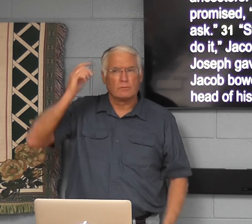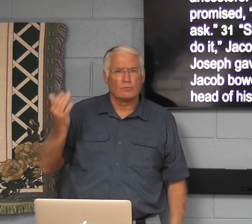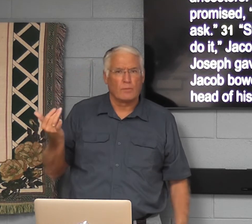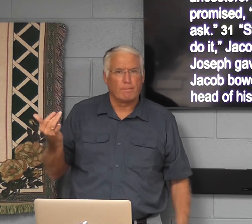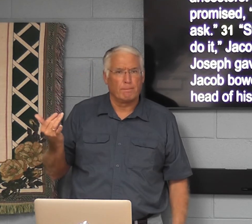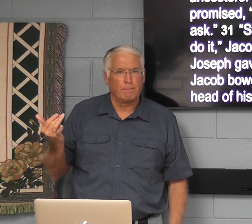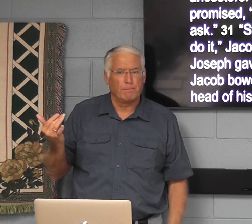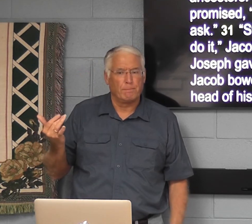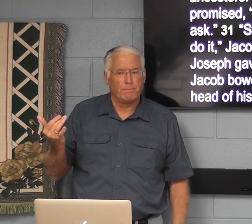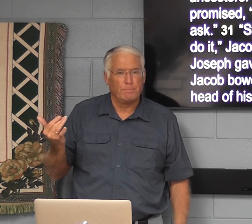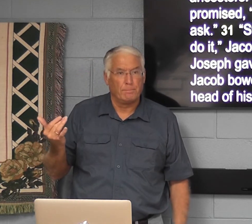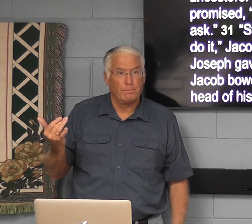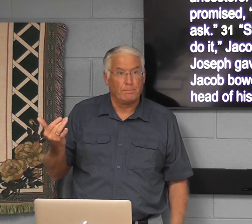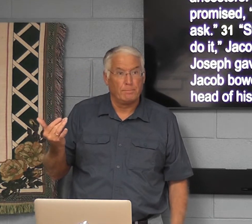Why did he want to leave Egypt?